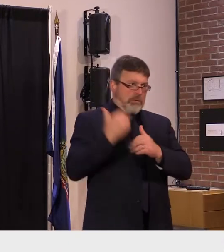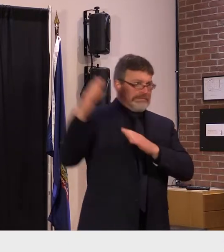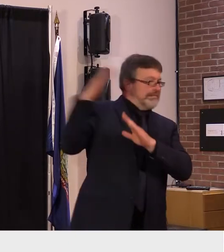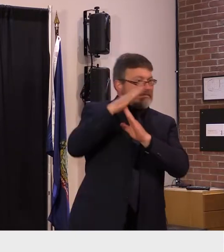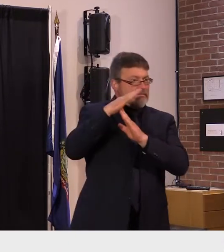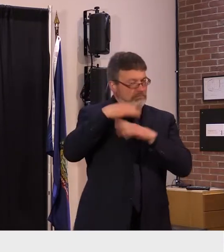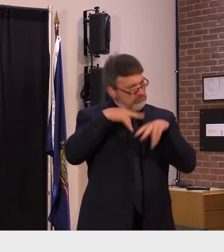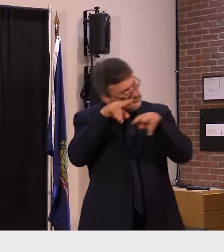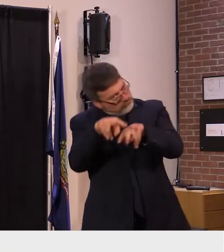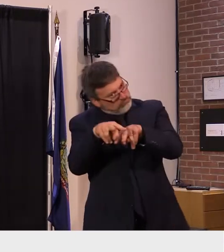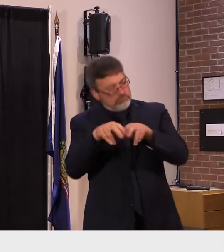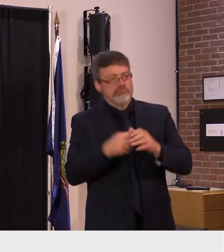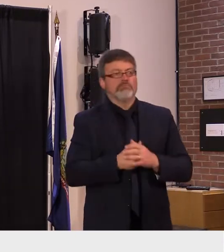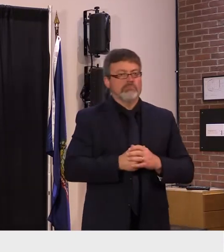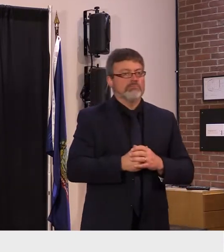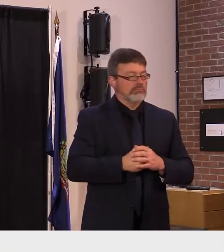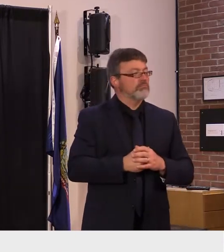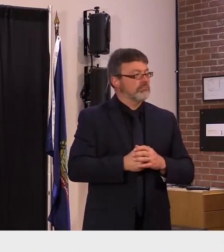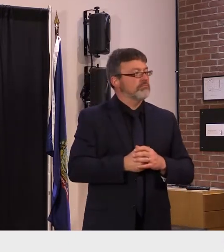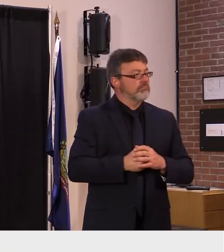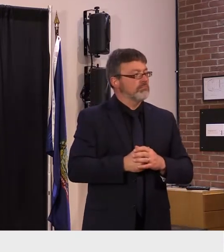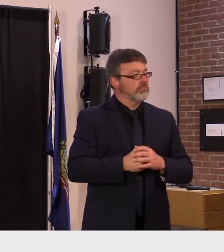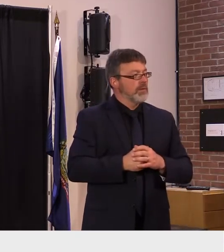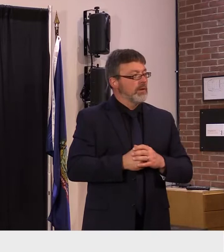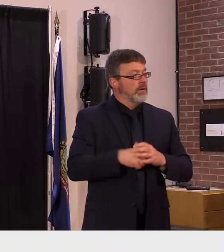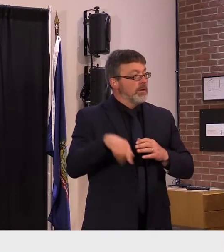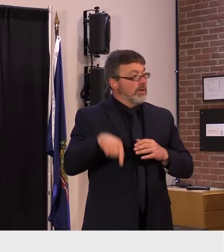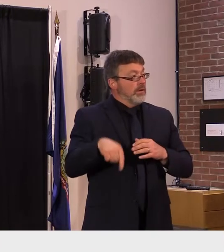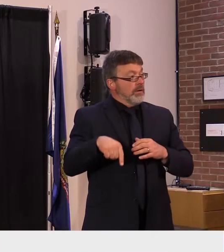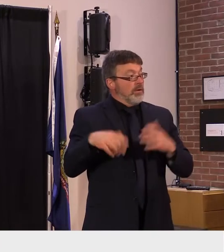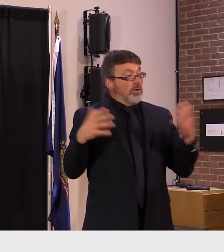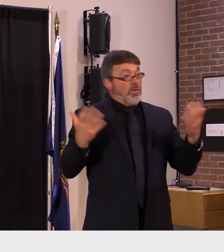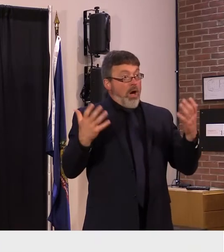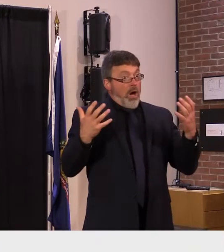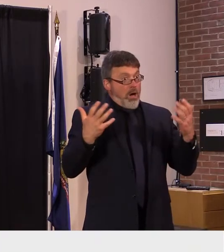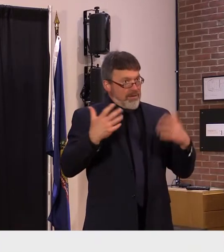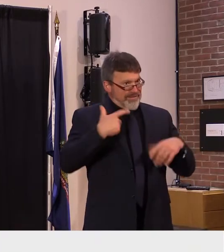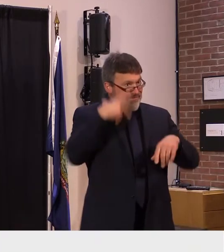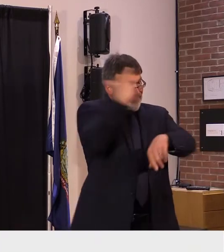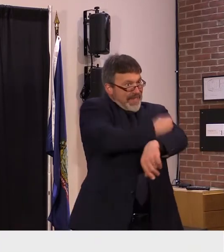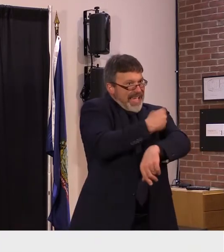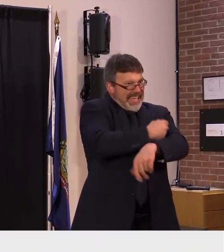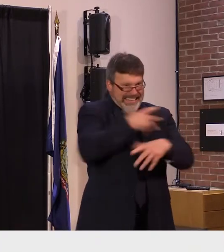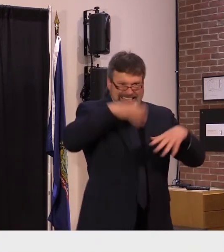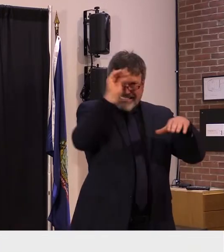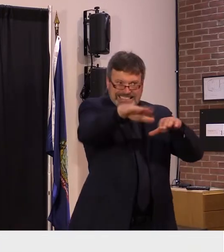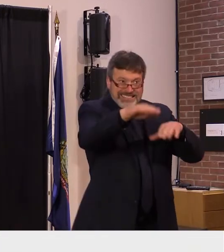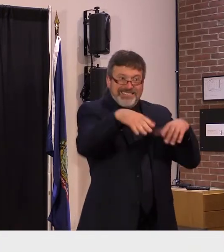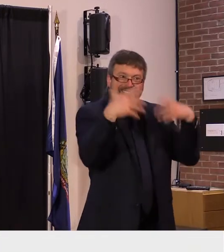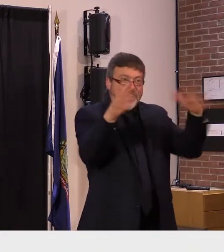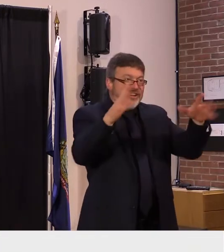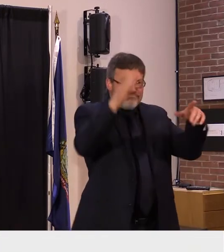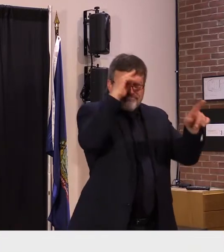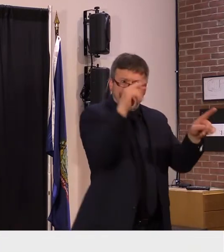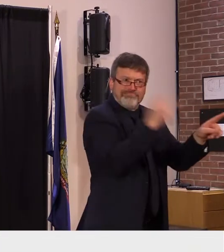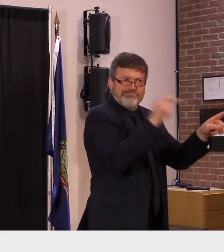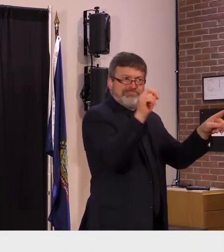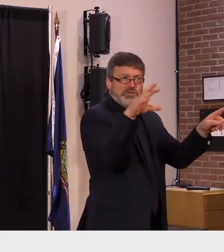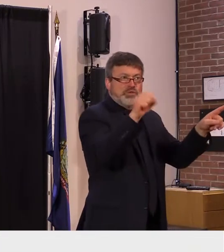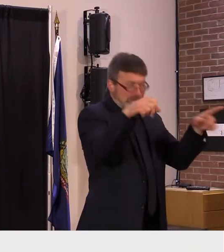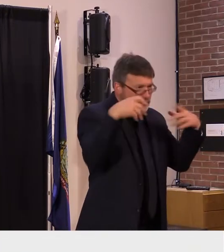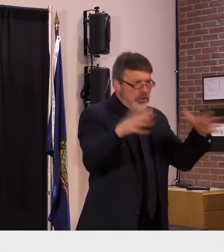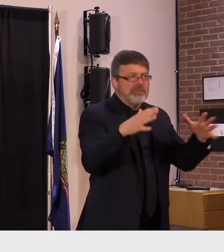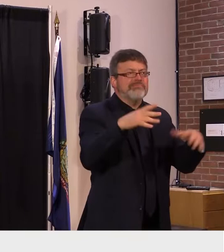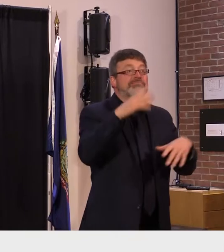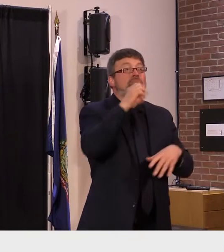so the biggest upcoming news on the vaccine front is of course children under five this is the last age